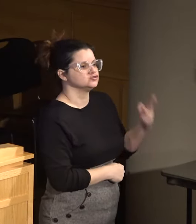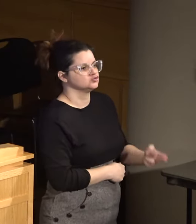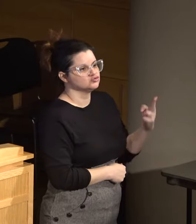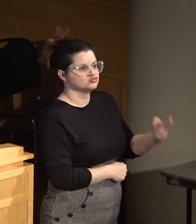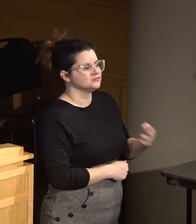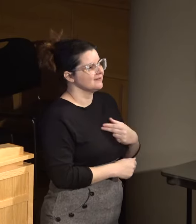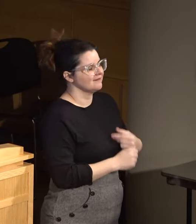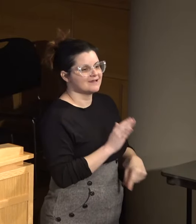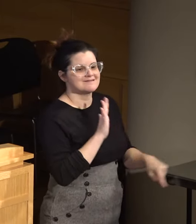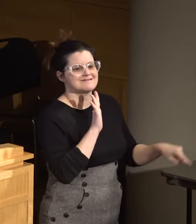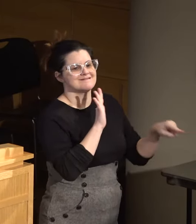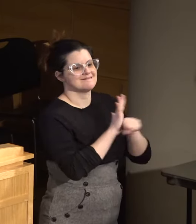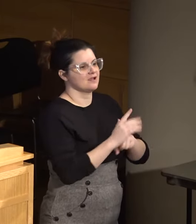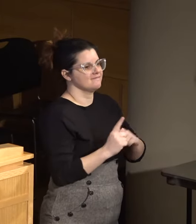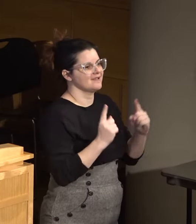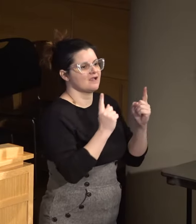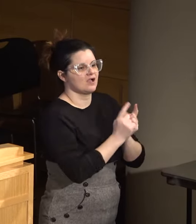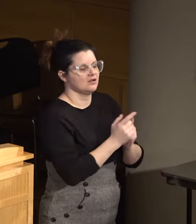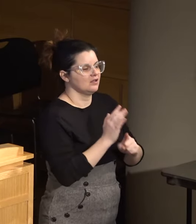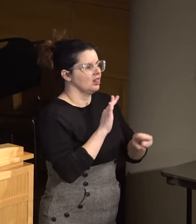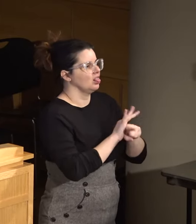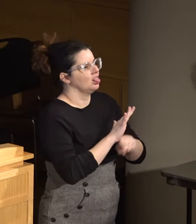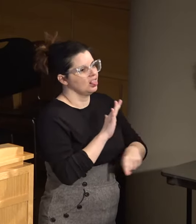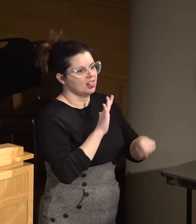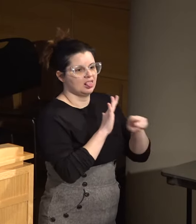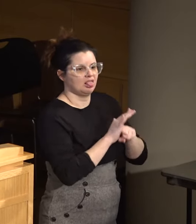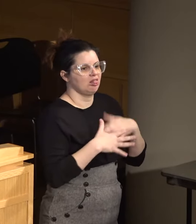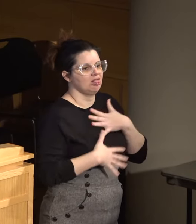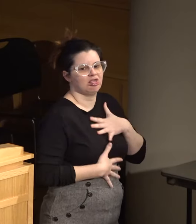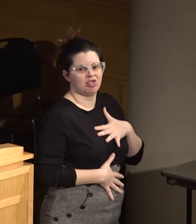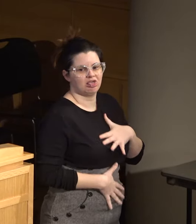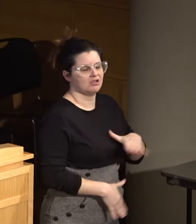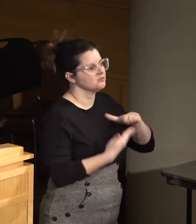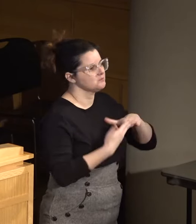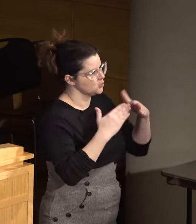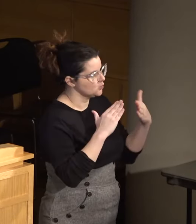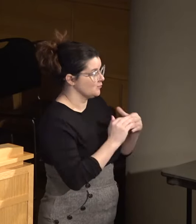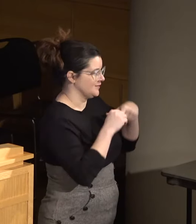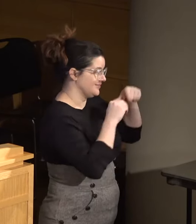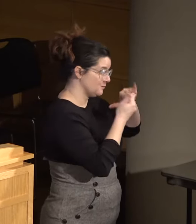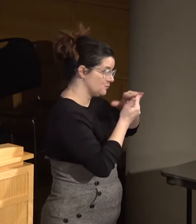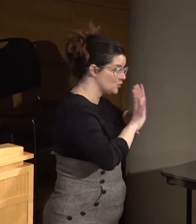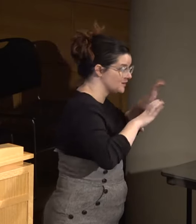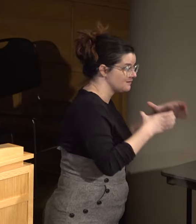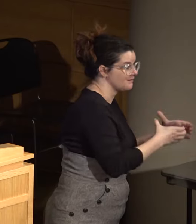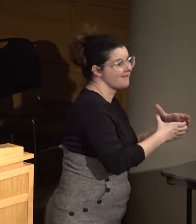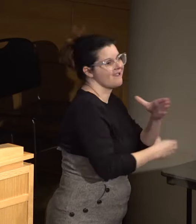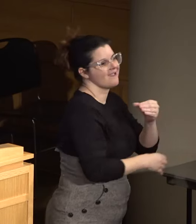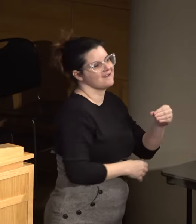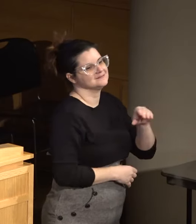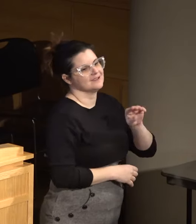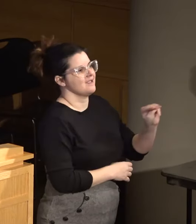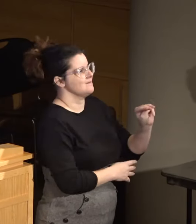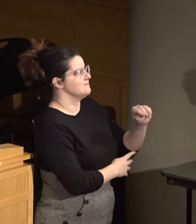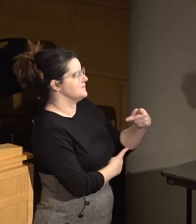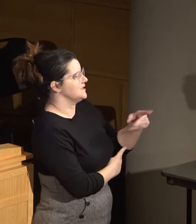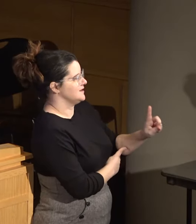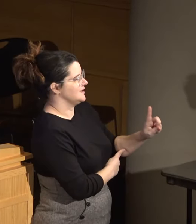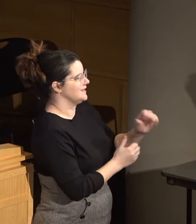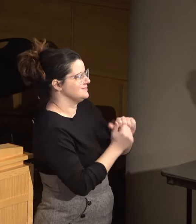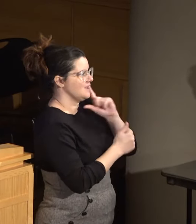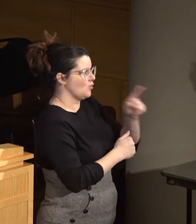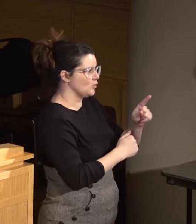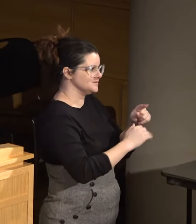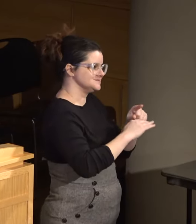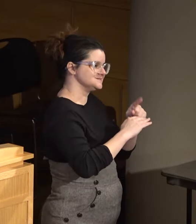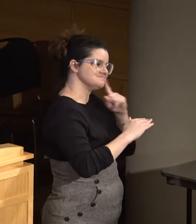negative encounters between this community and the Minneapolis Police Department that was underscored in